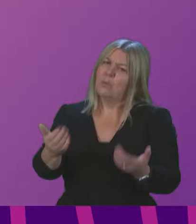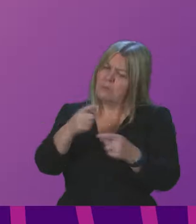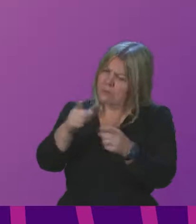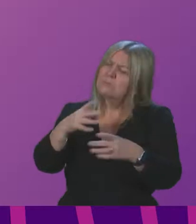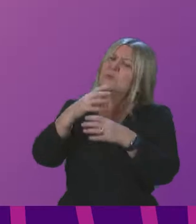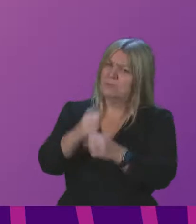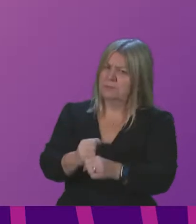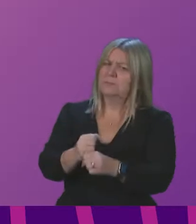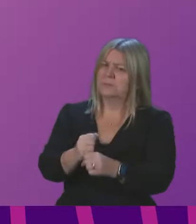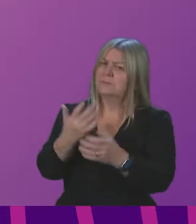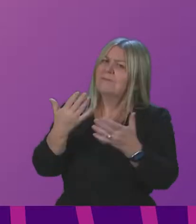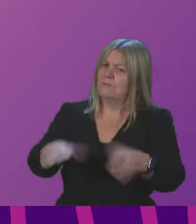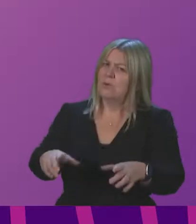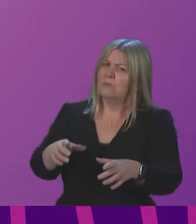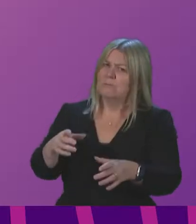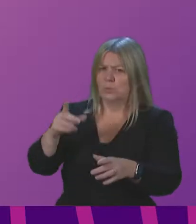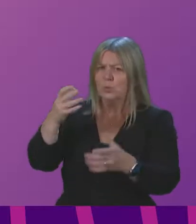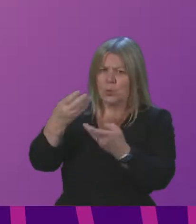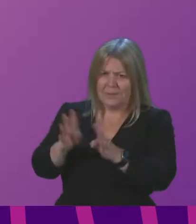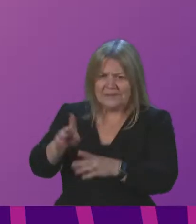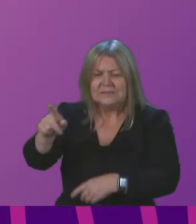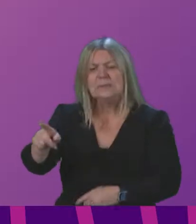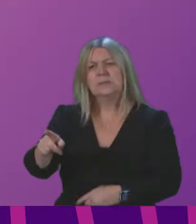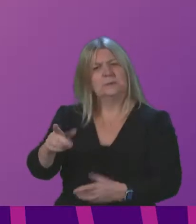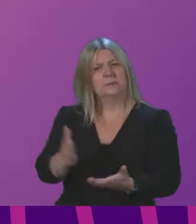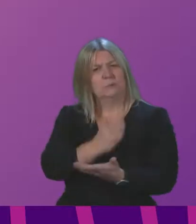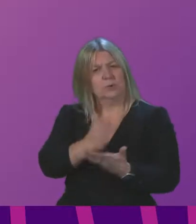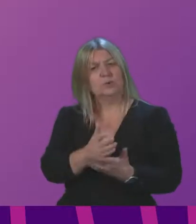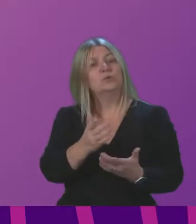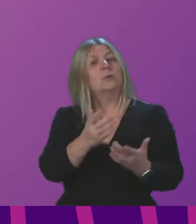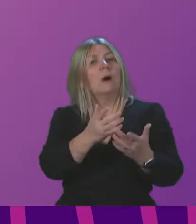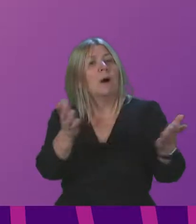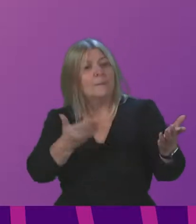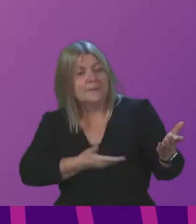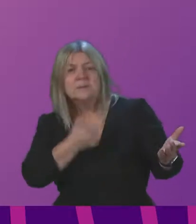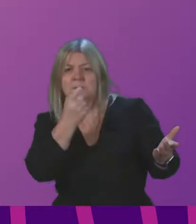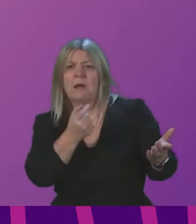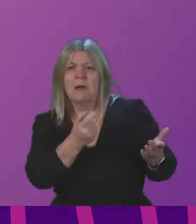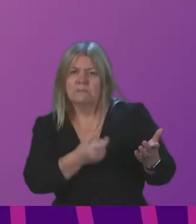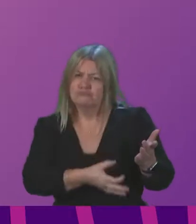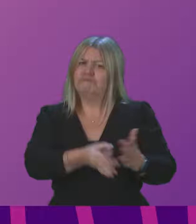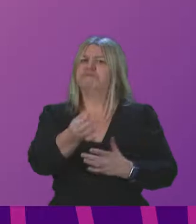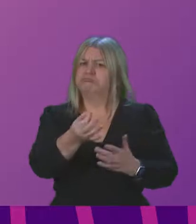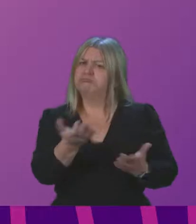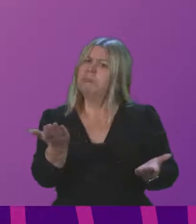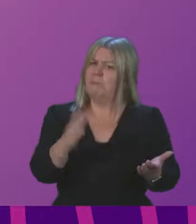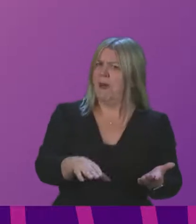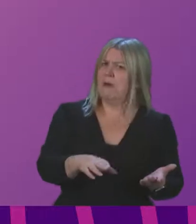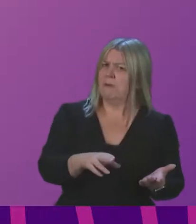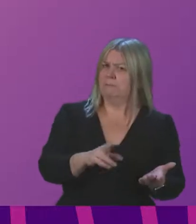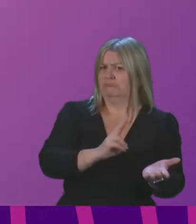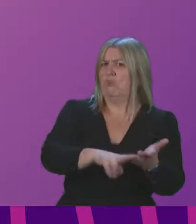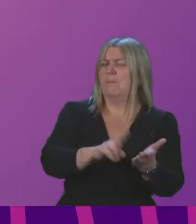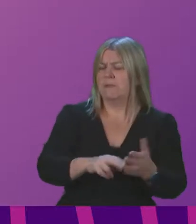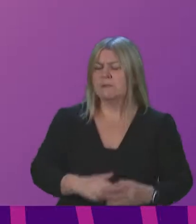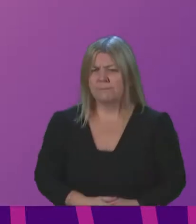to, and I quote, ensure that taxation enables businesses to fully recover and trade. We also understand the continuing pressures on local government